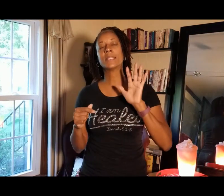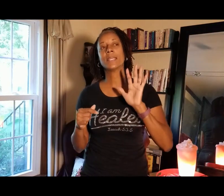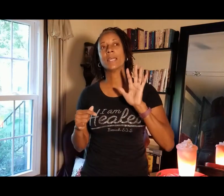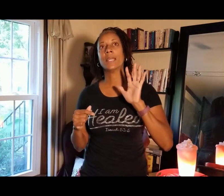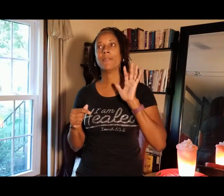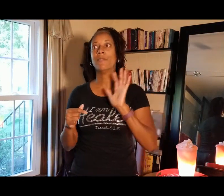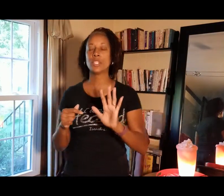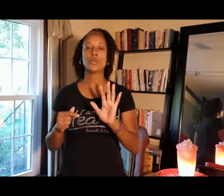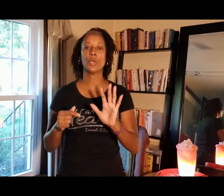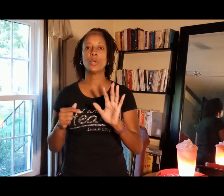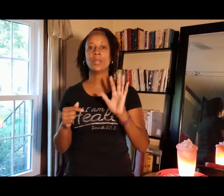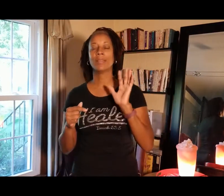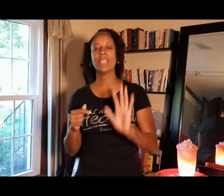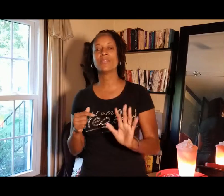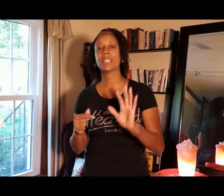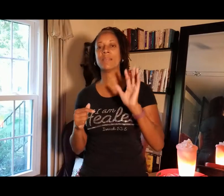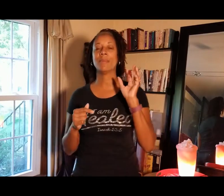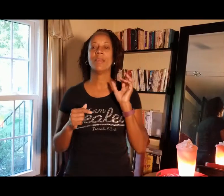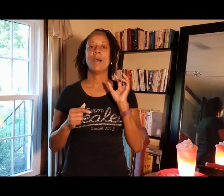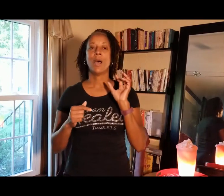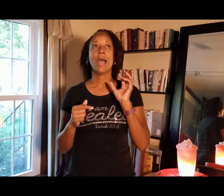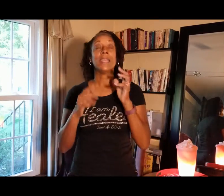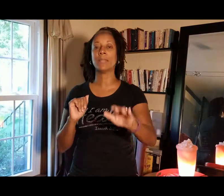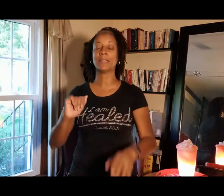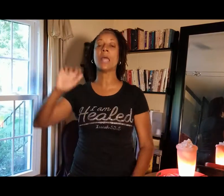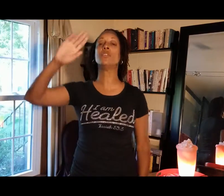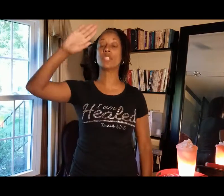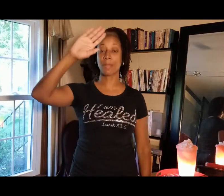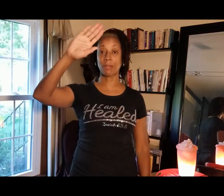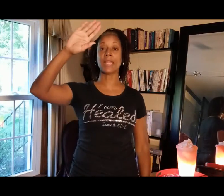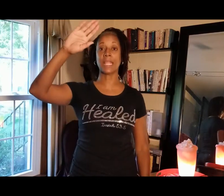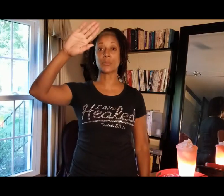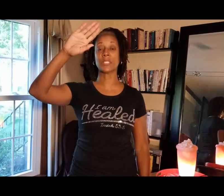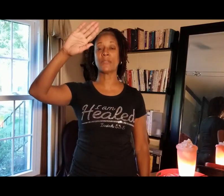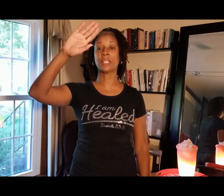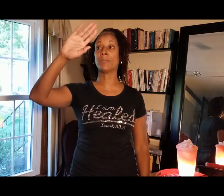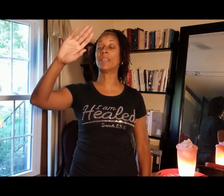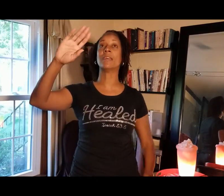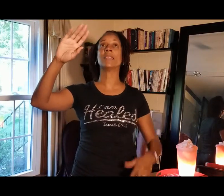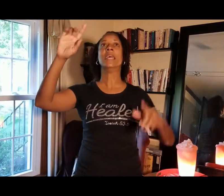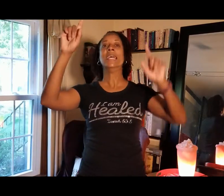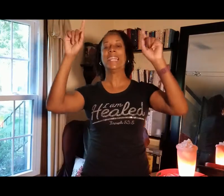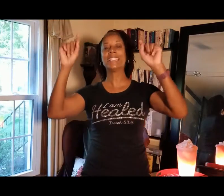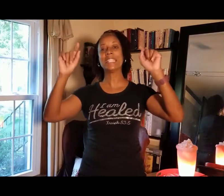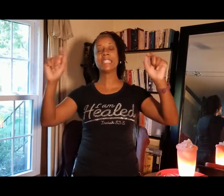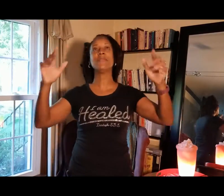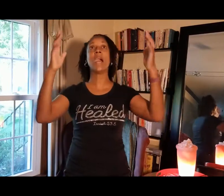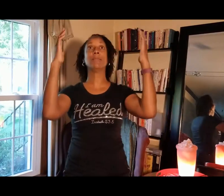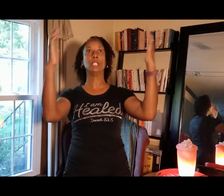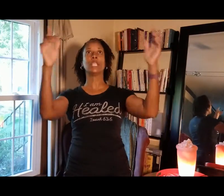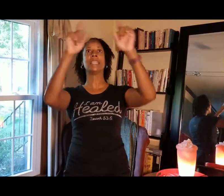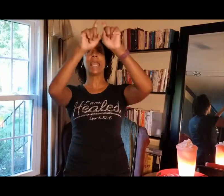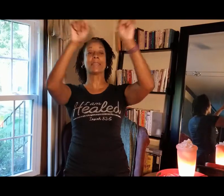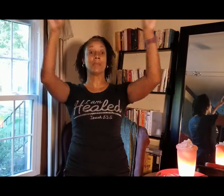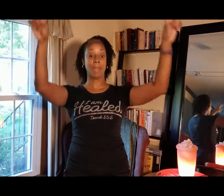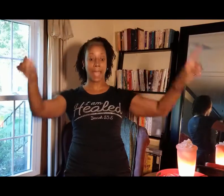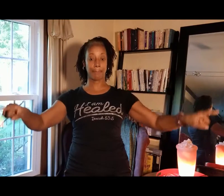visual gives them it. I'm using my right hand specifically because it's as if I'm looking at the map.